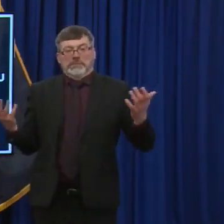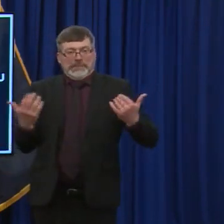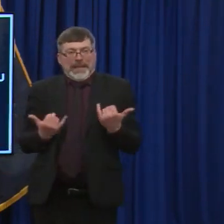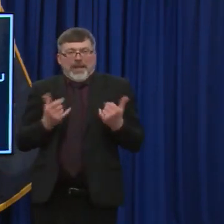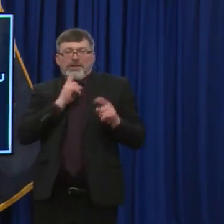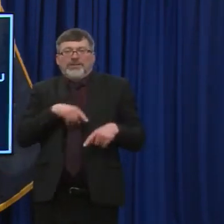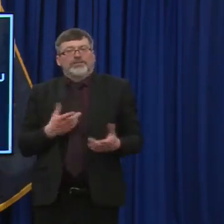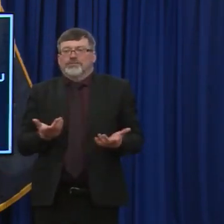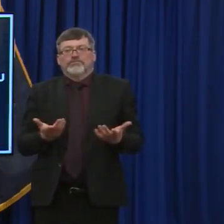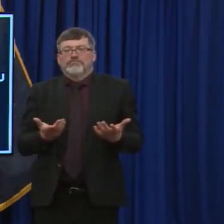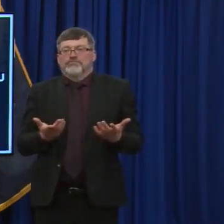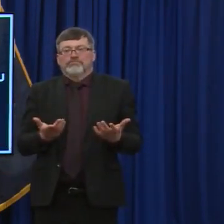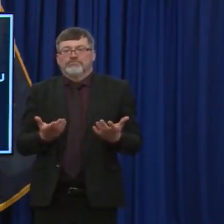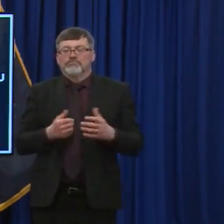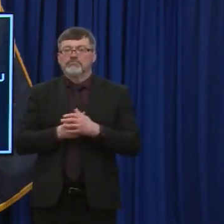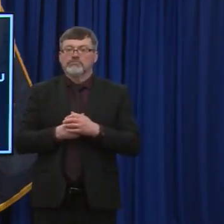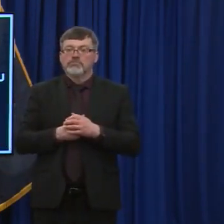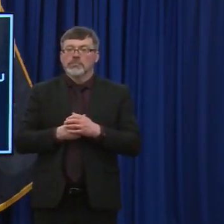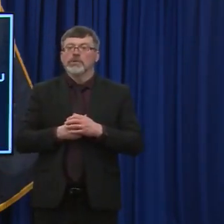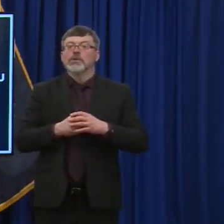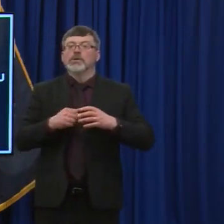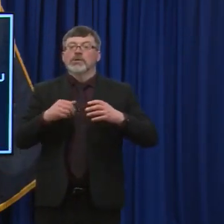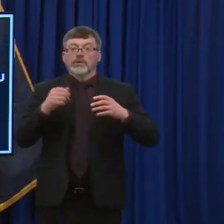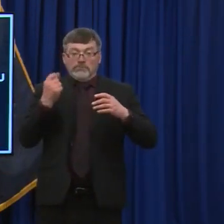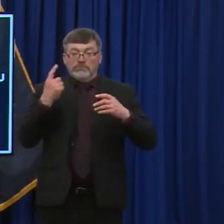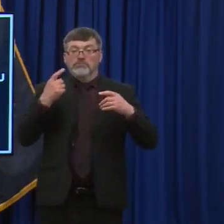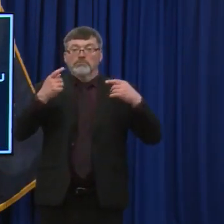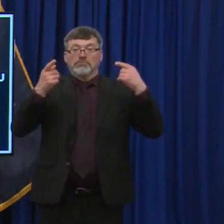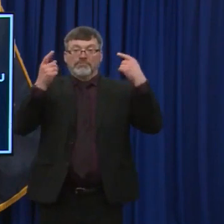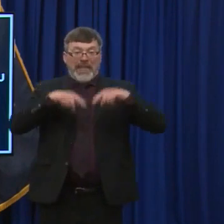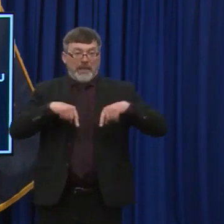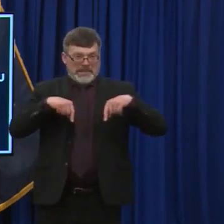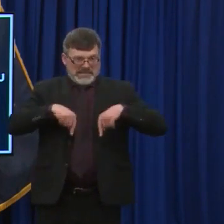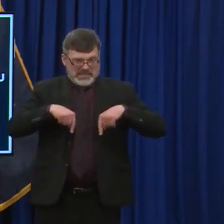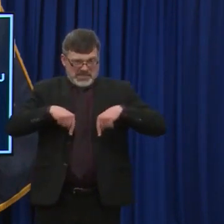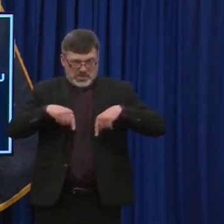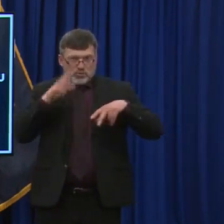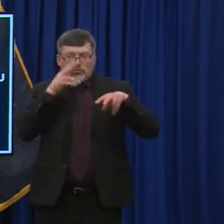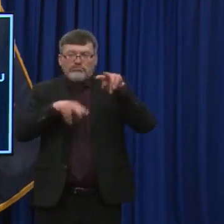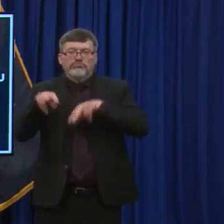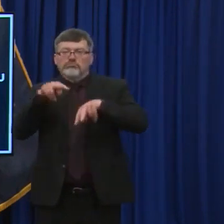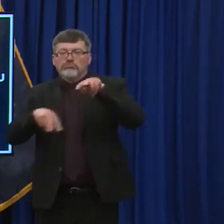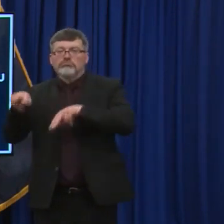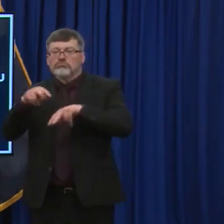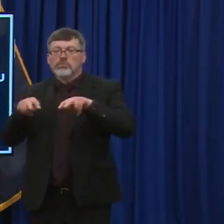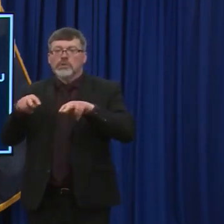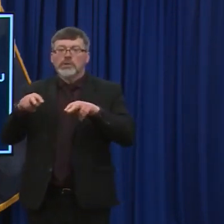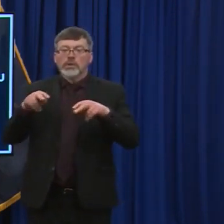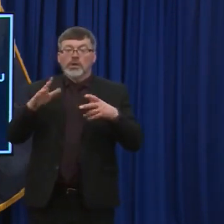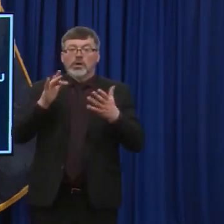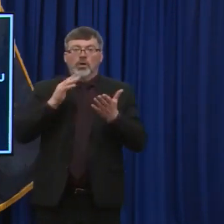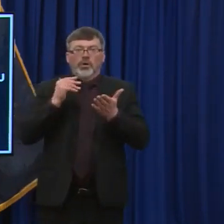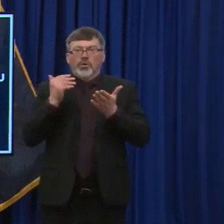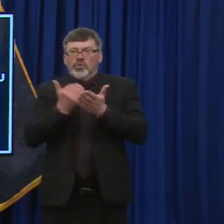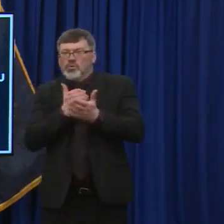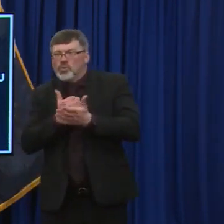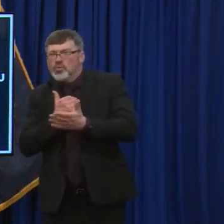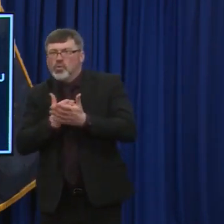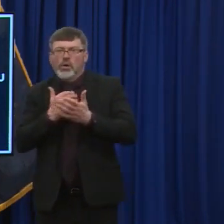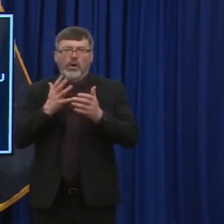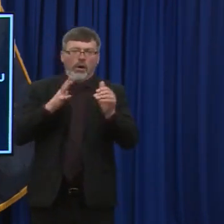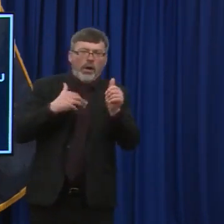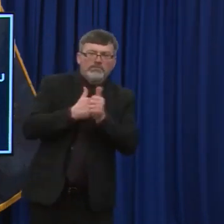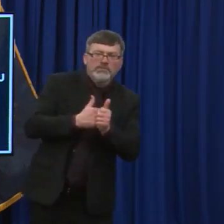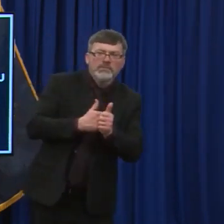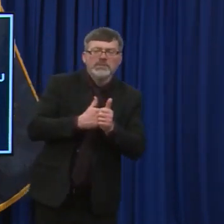from, from real world use. I haven't seen any, um, new or recent data to, um, suggest how long vaccine protection lasts